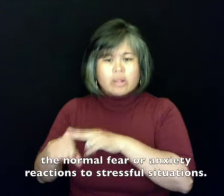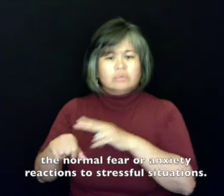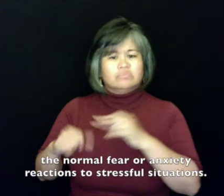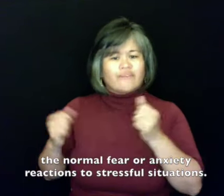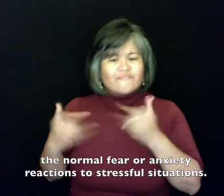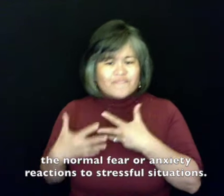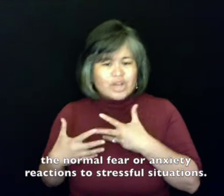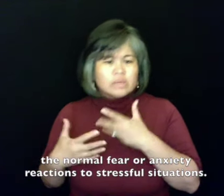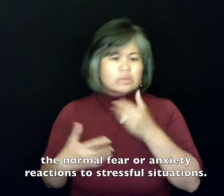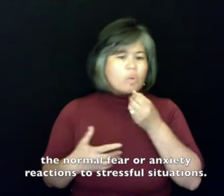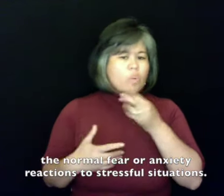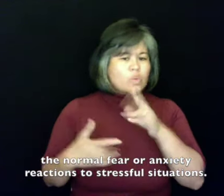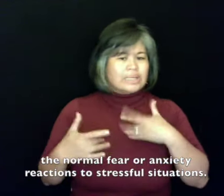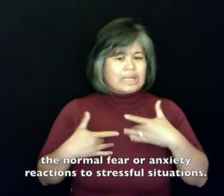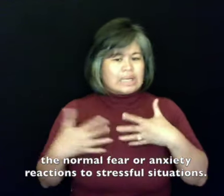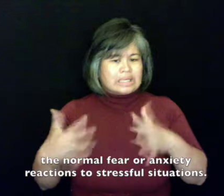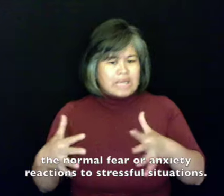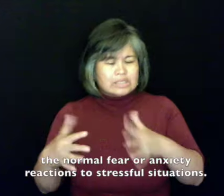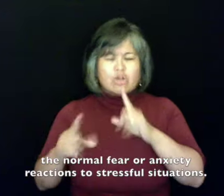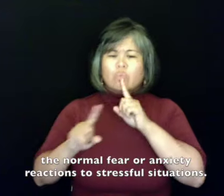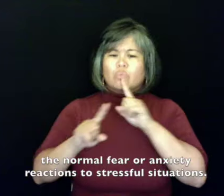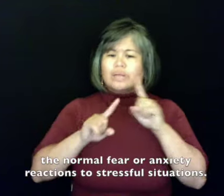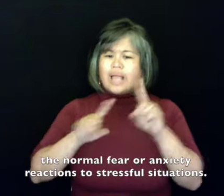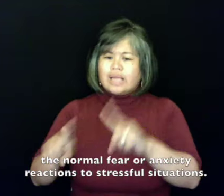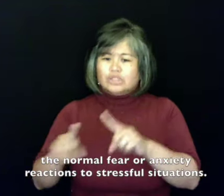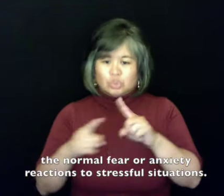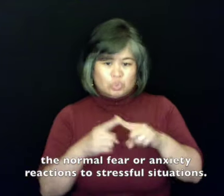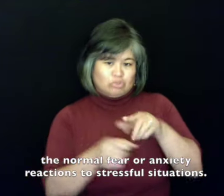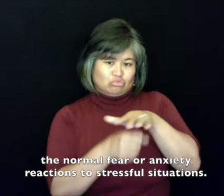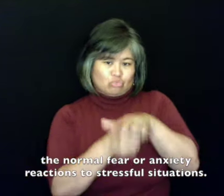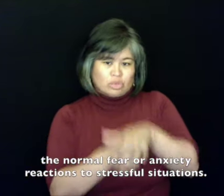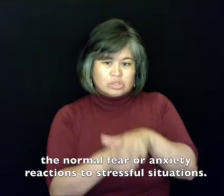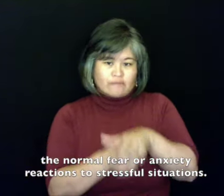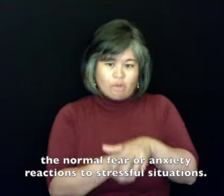normal fear or anxiety reaction to stressful situations.